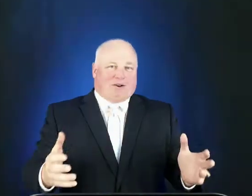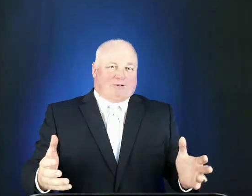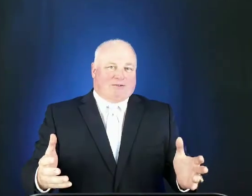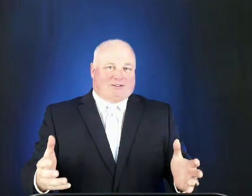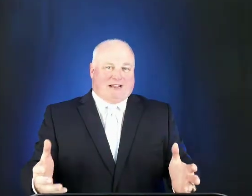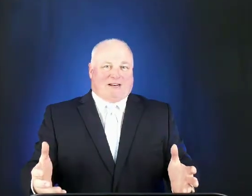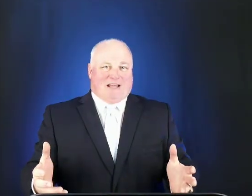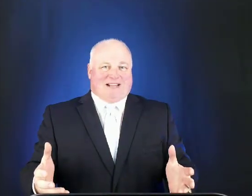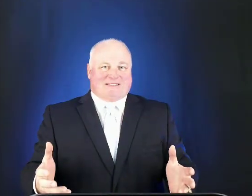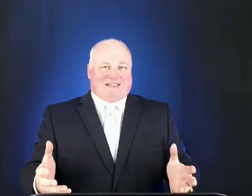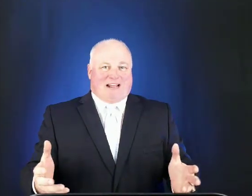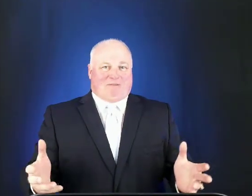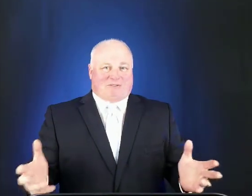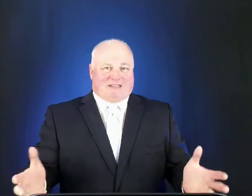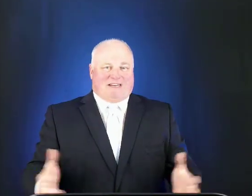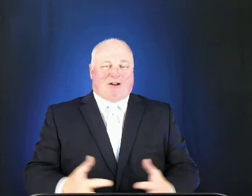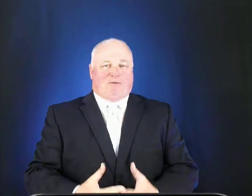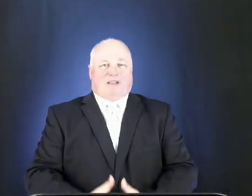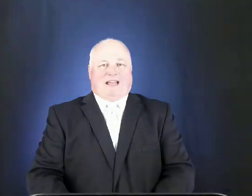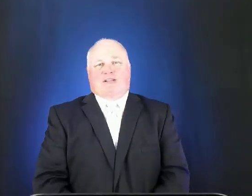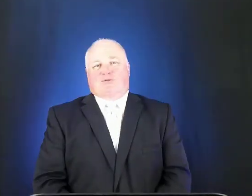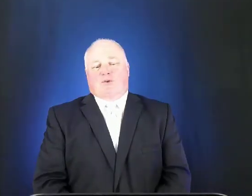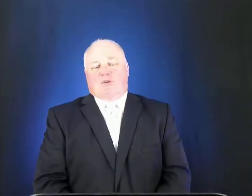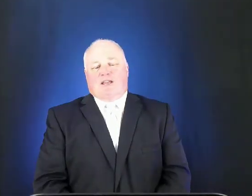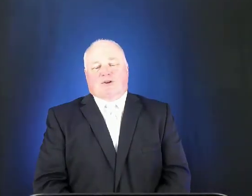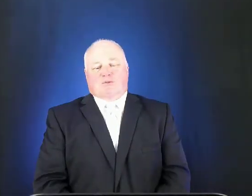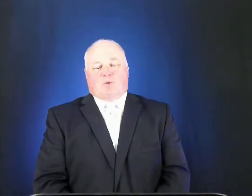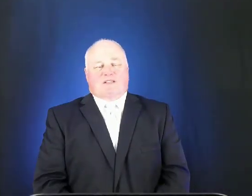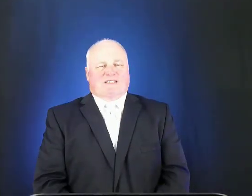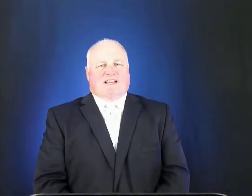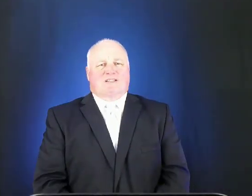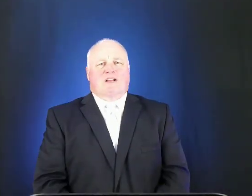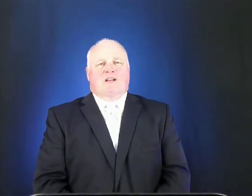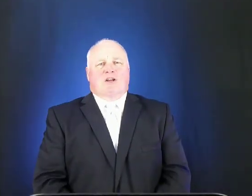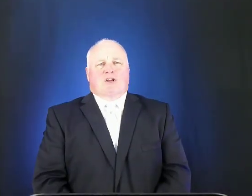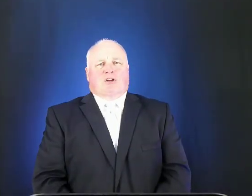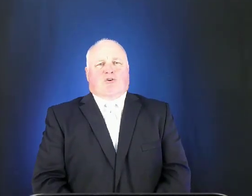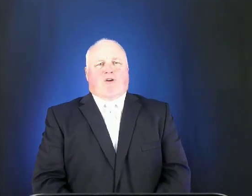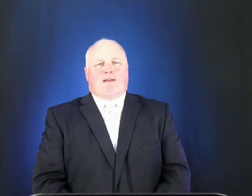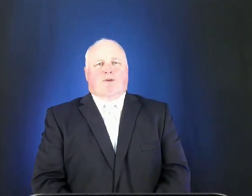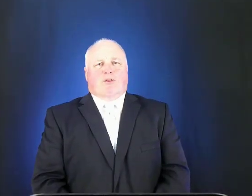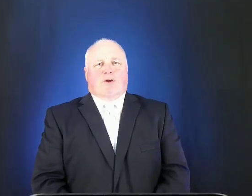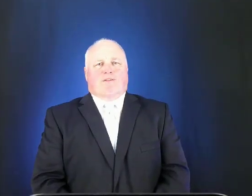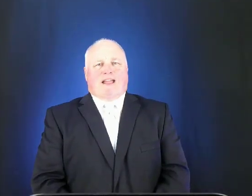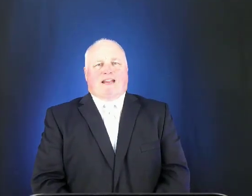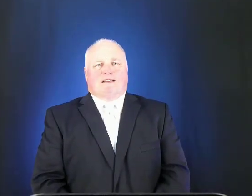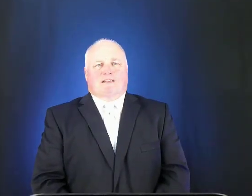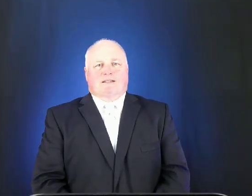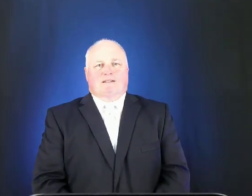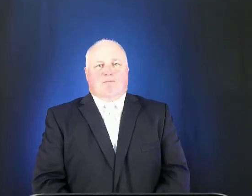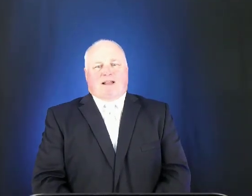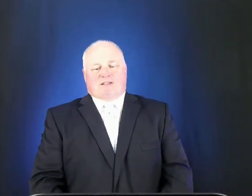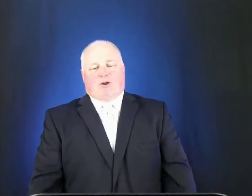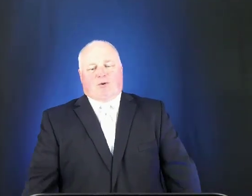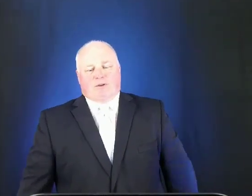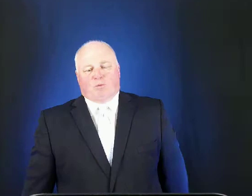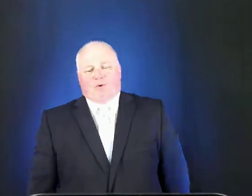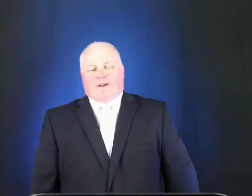of headlines that I've seen over the last few years one says grandmother of eight makes a hole in one